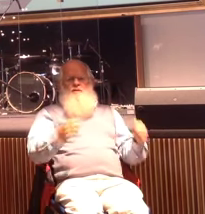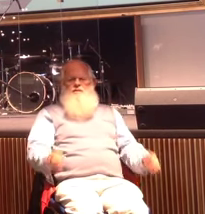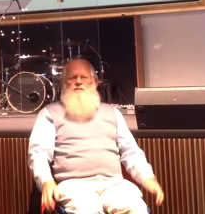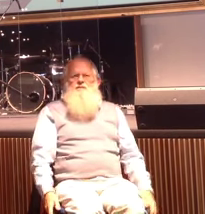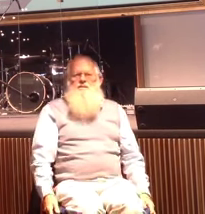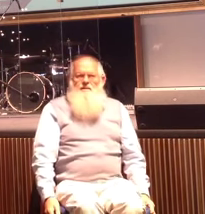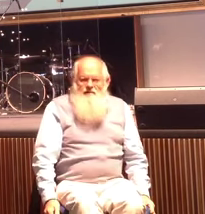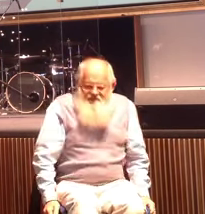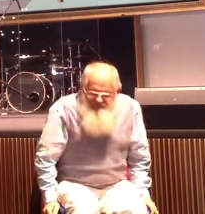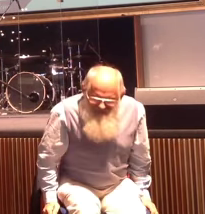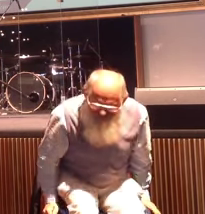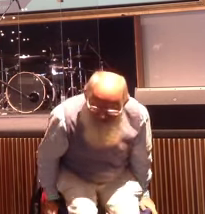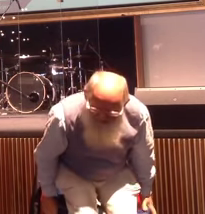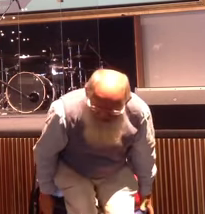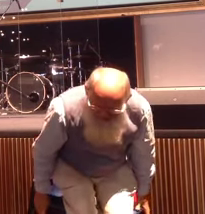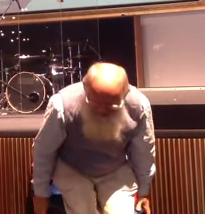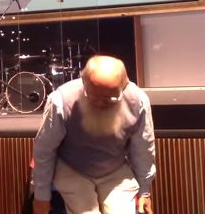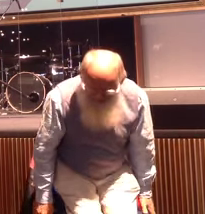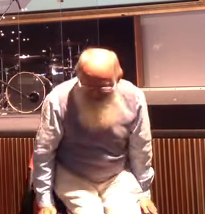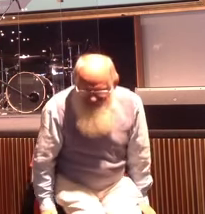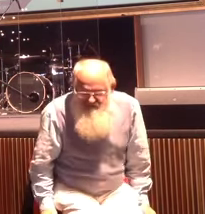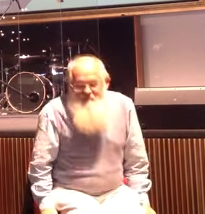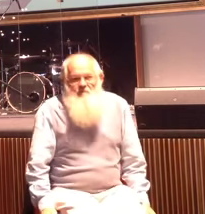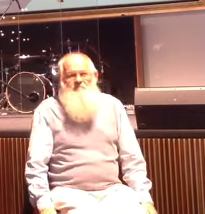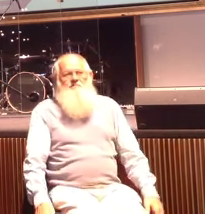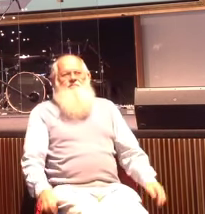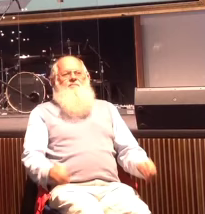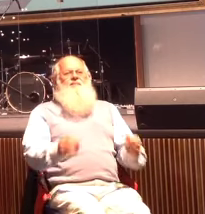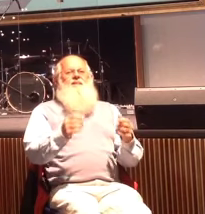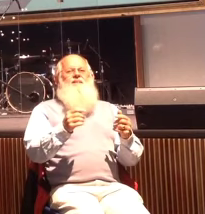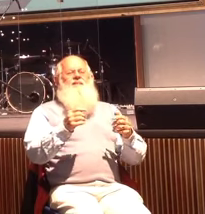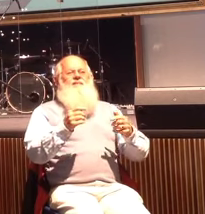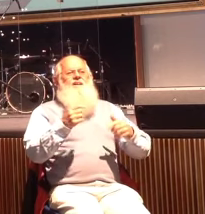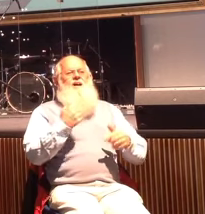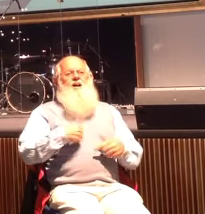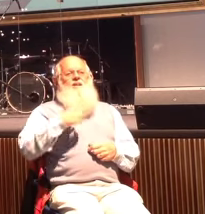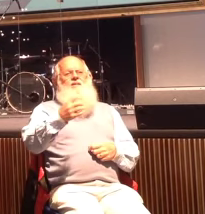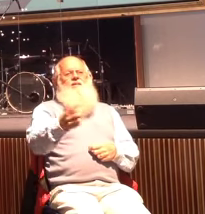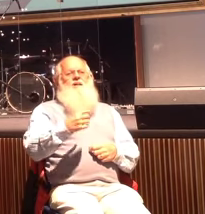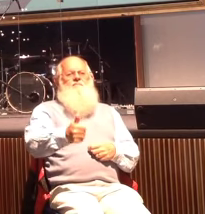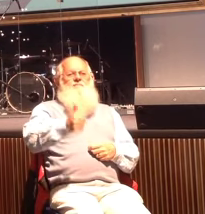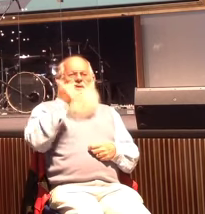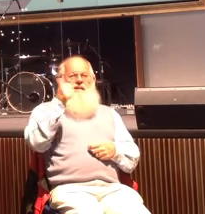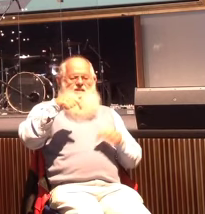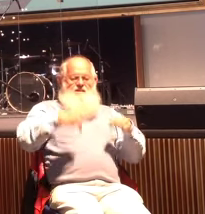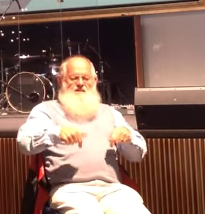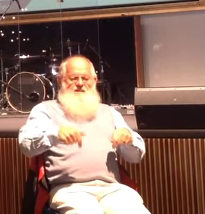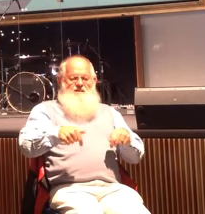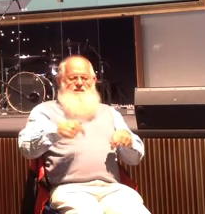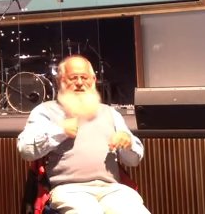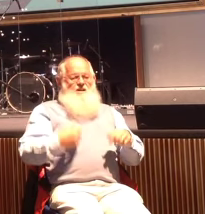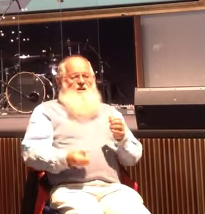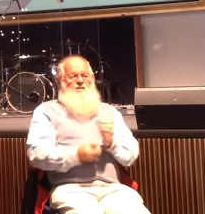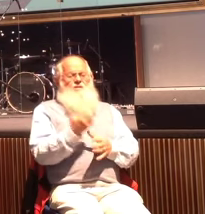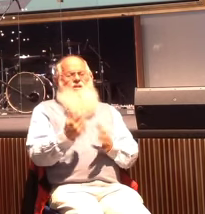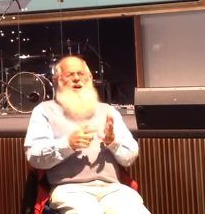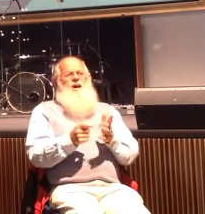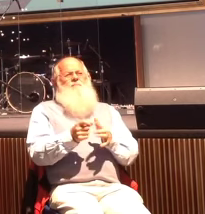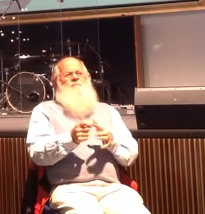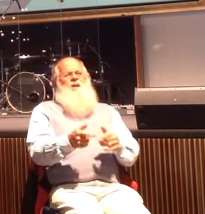It's very surreal being back here. I haven't been back here for many years. I grew up in this house. My parents still